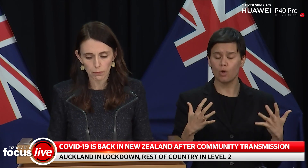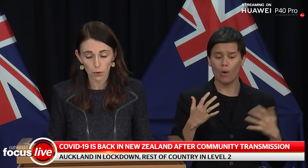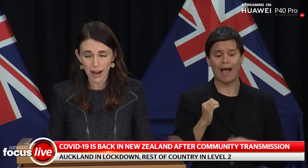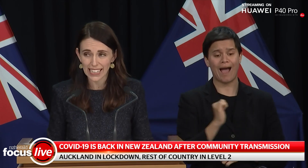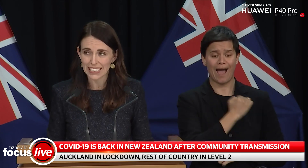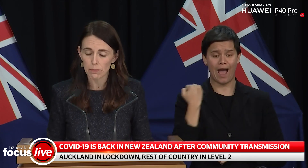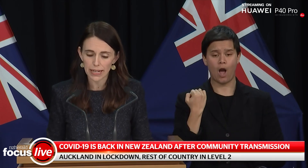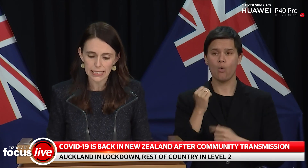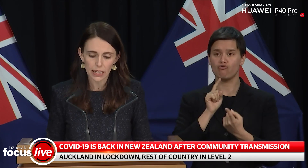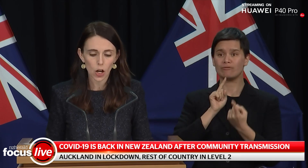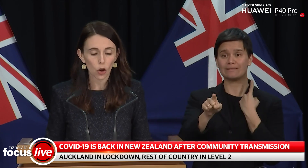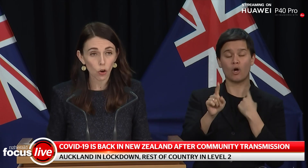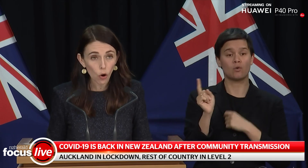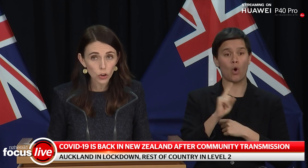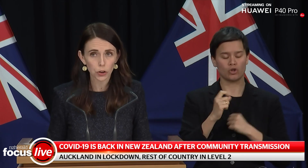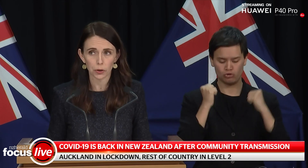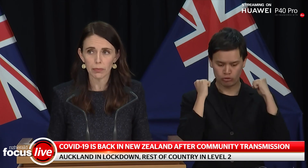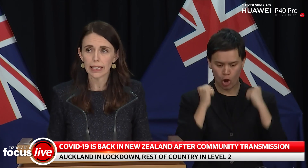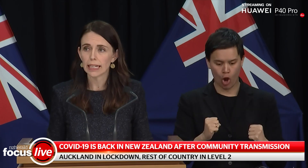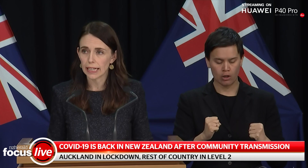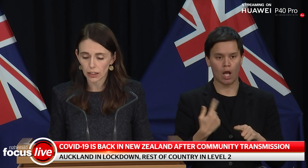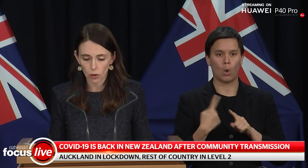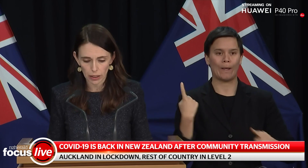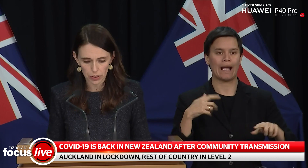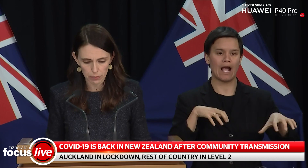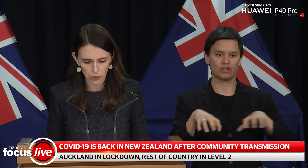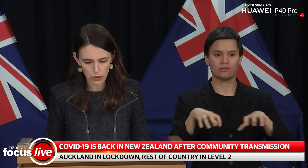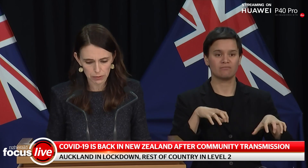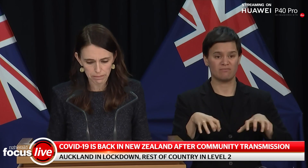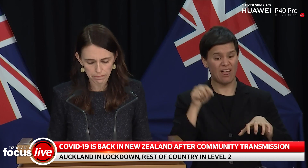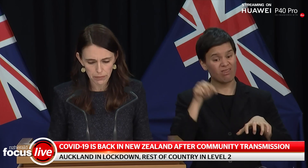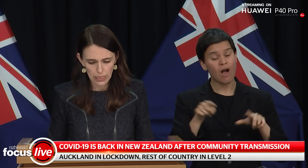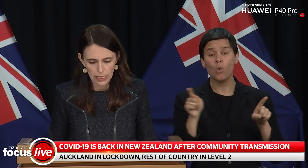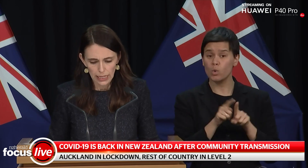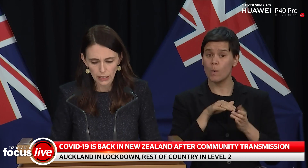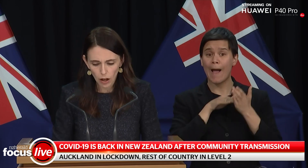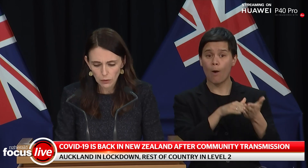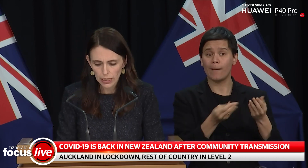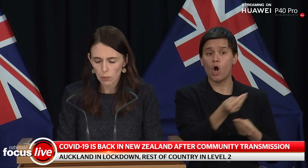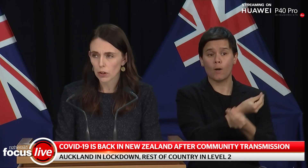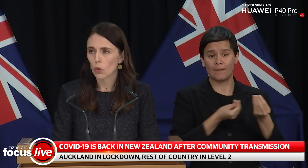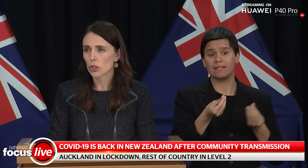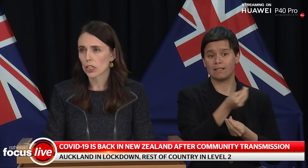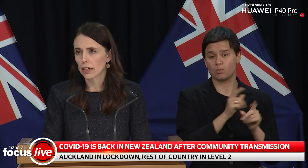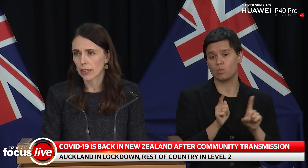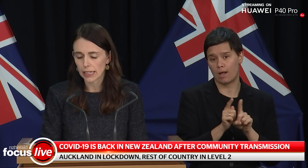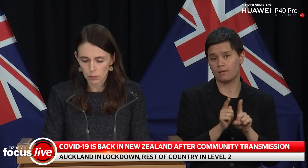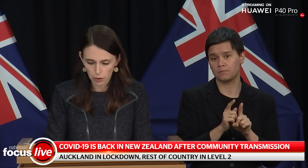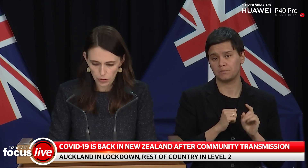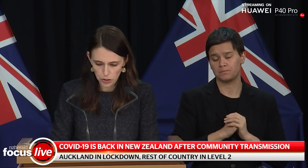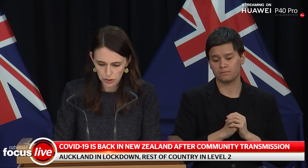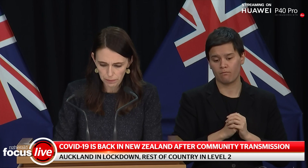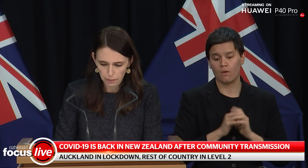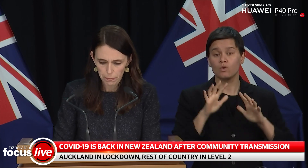remains the best long-term economic response. In line with our precautionary